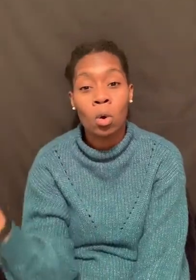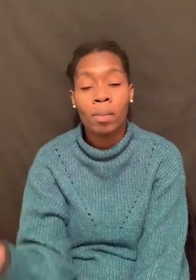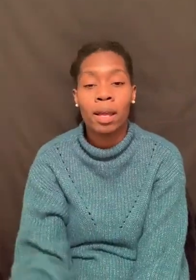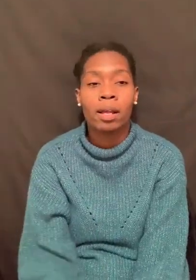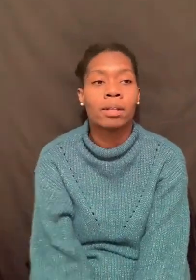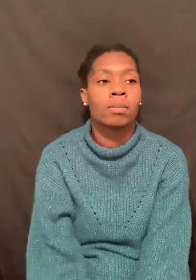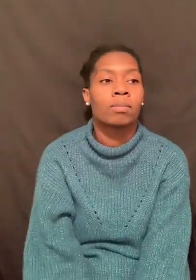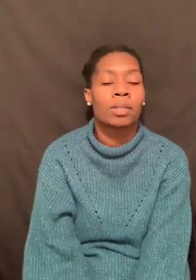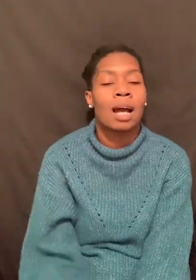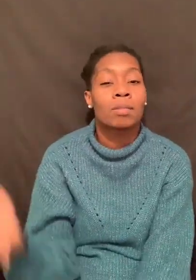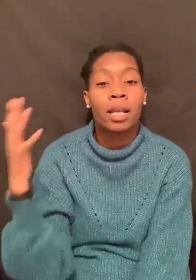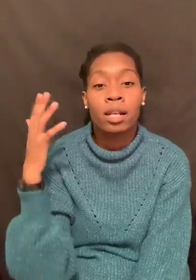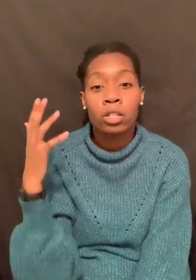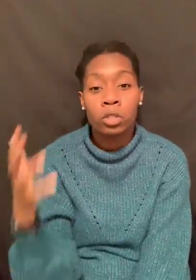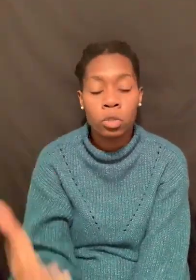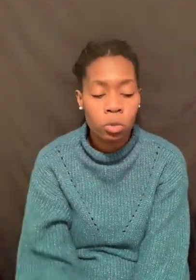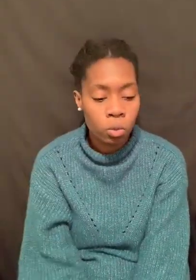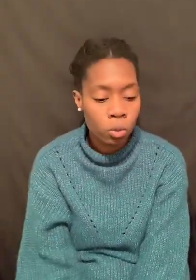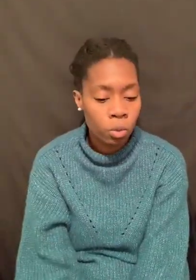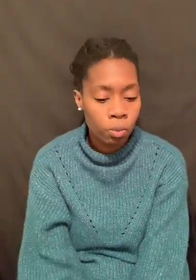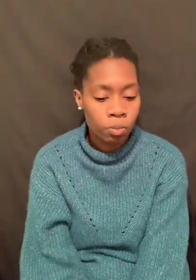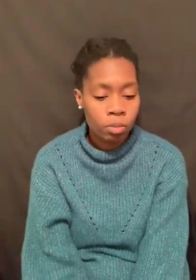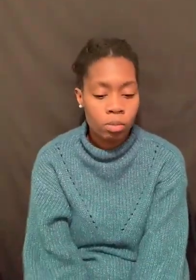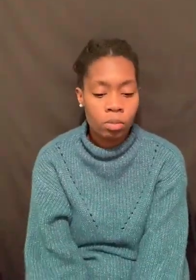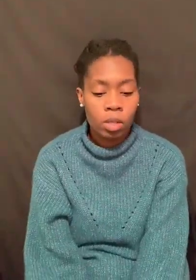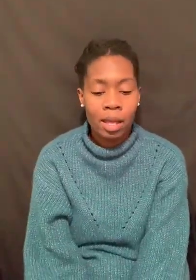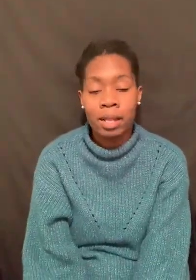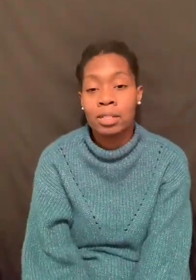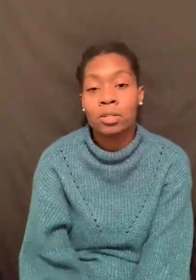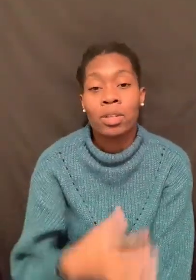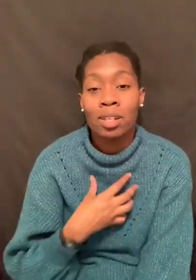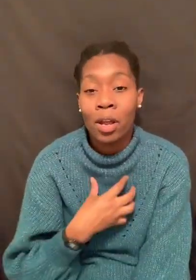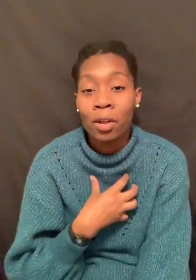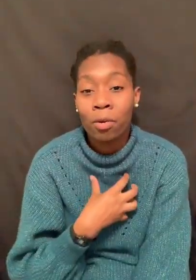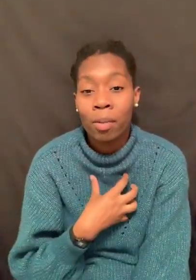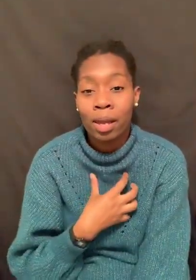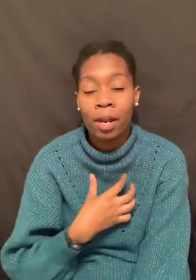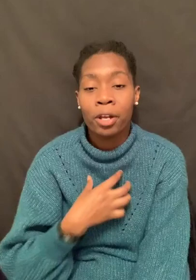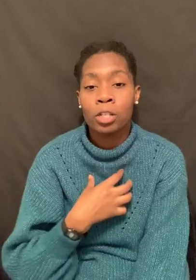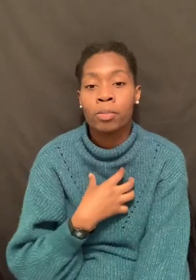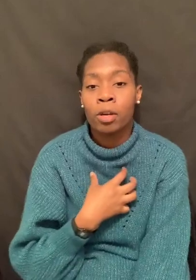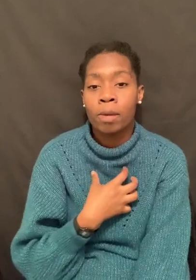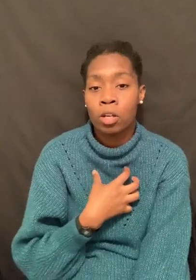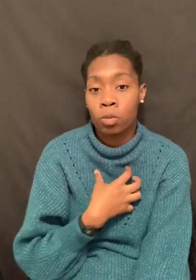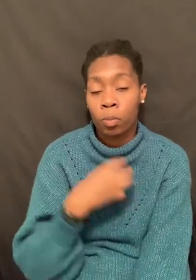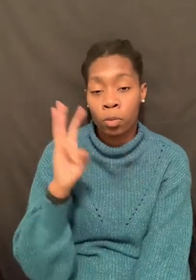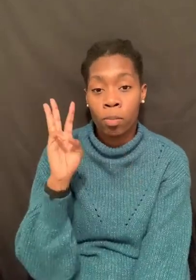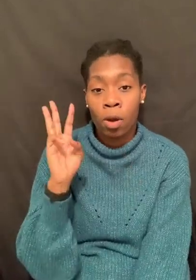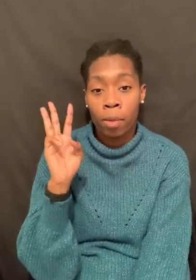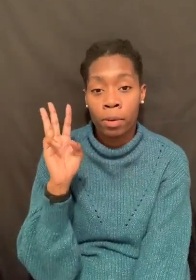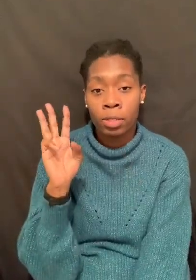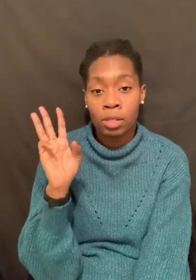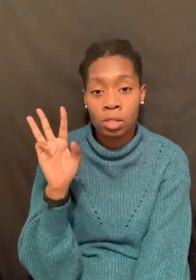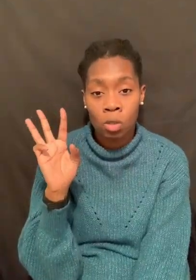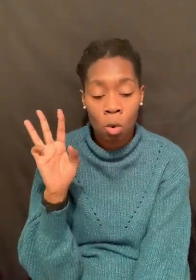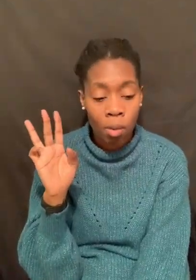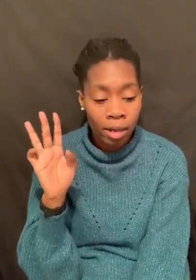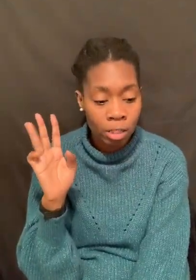old man. God's making us move. And he's strengthening our inner man, inner spirit man, because we're part, person, soul, body,